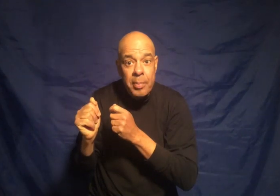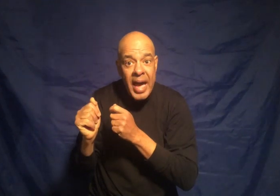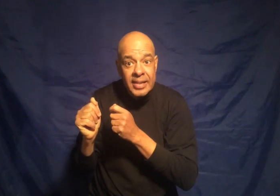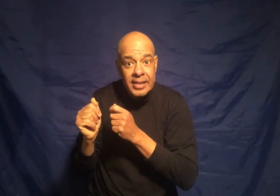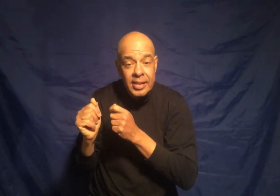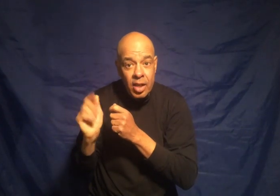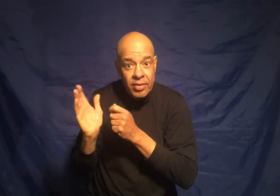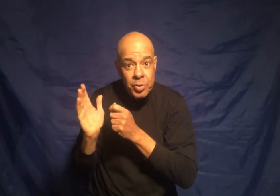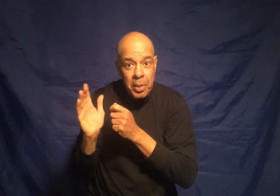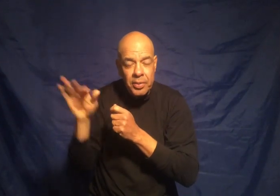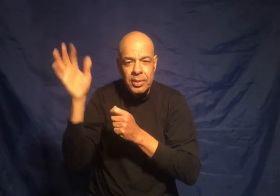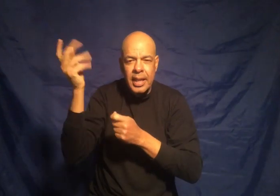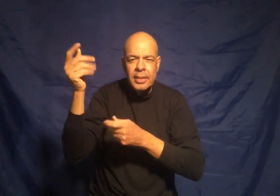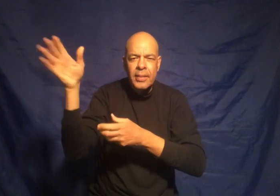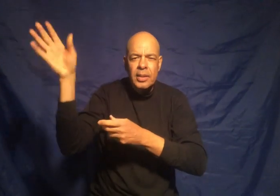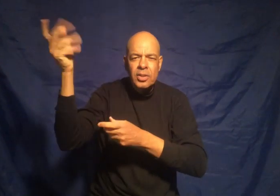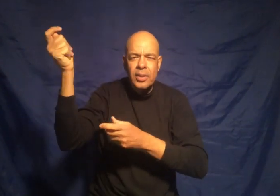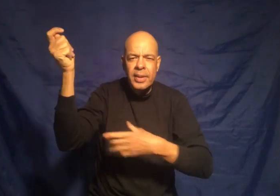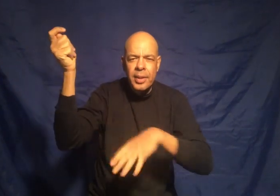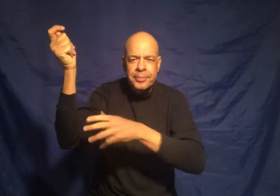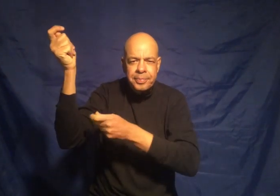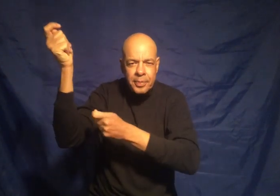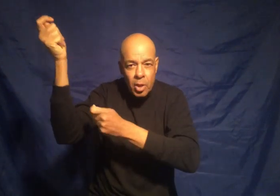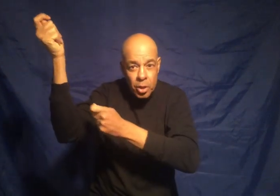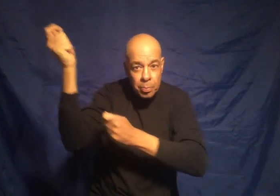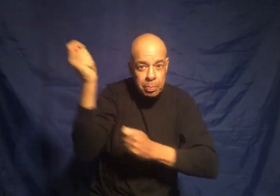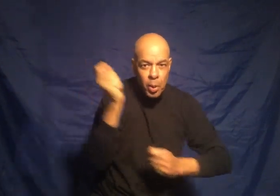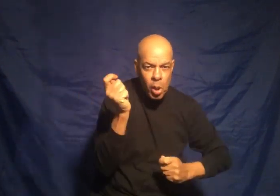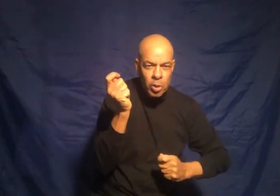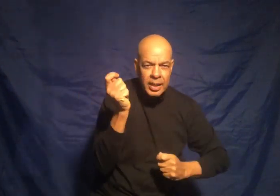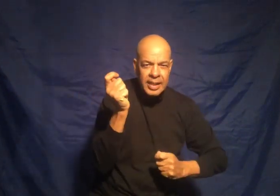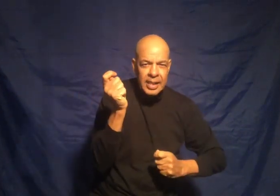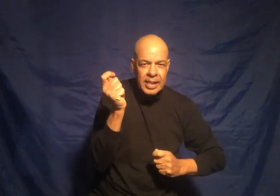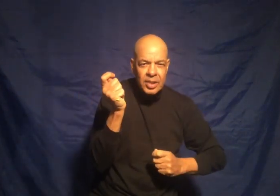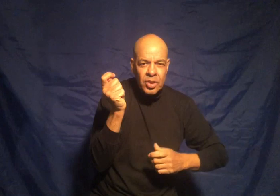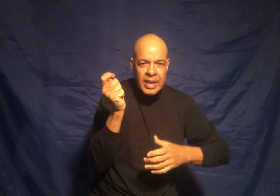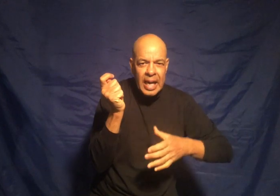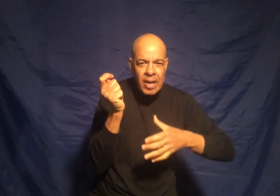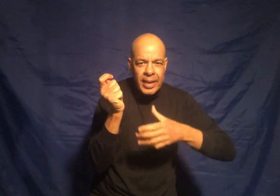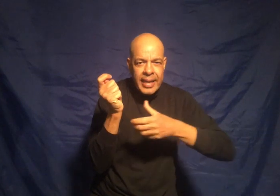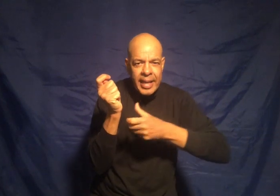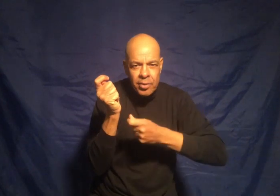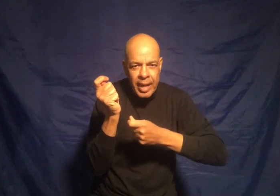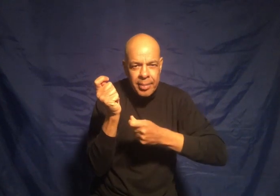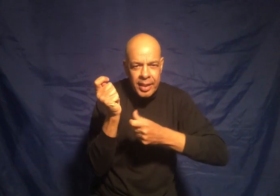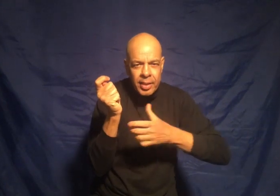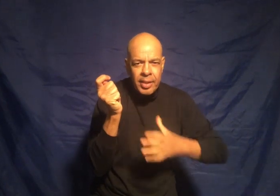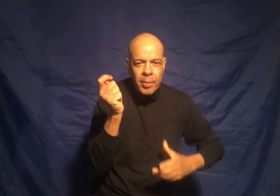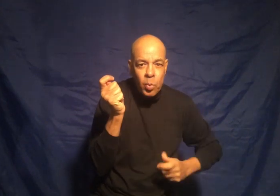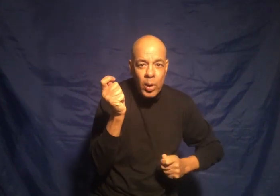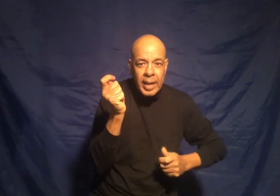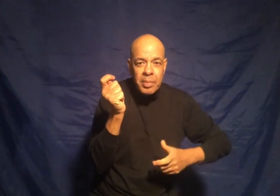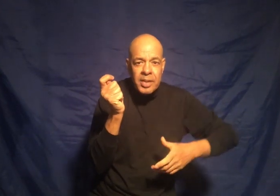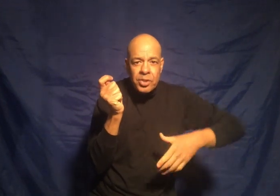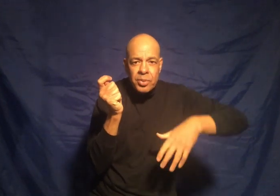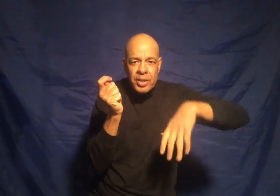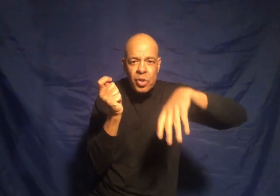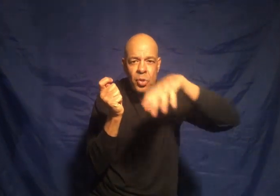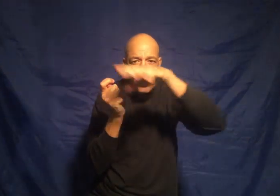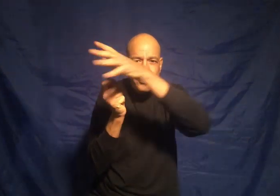mast of this boat okay so here you go you pull so now I can't grab here what I must do is go over